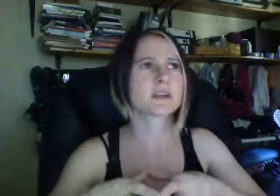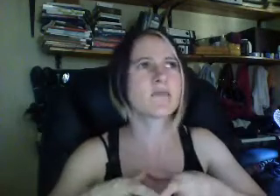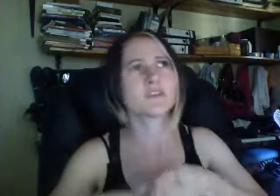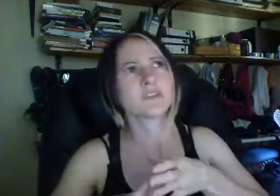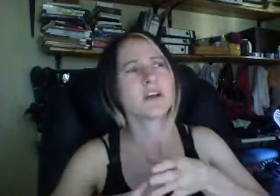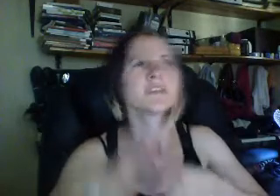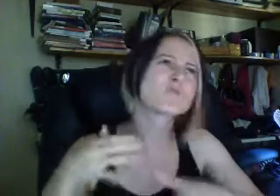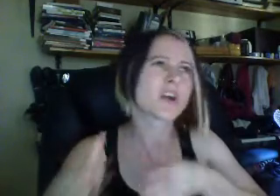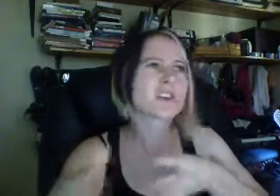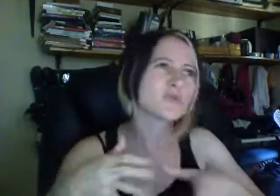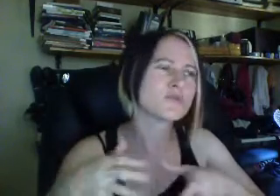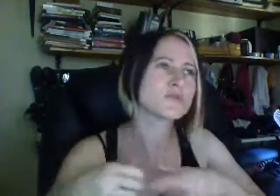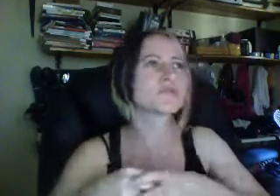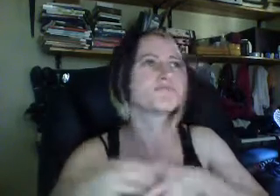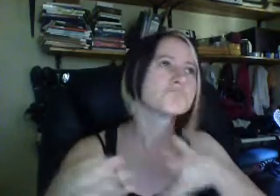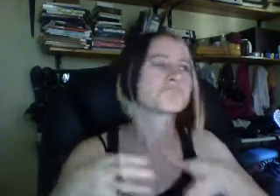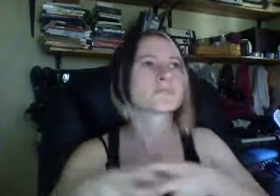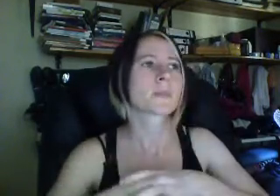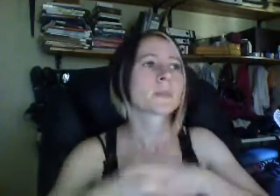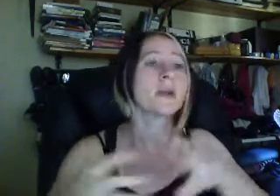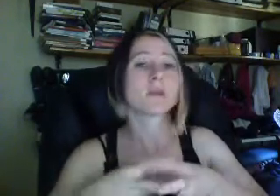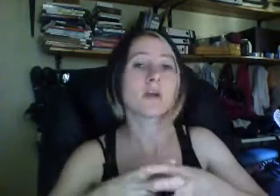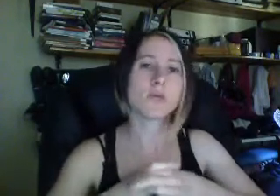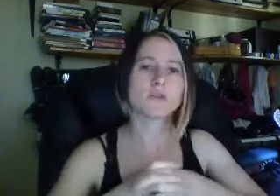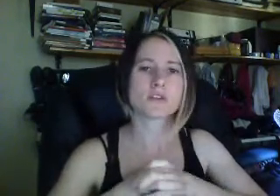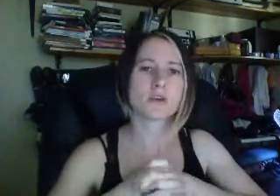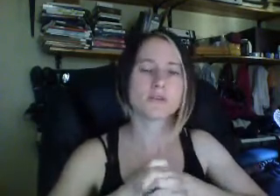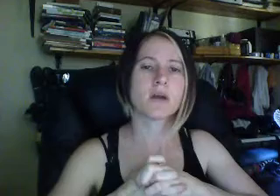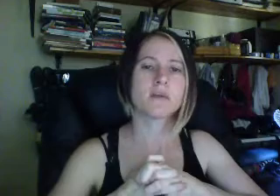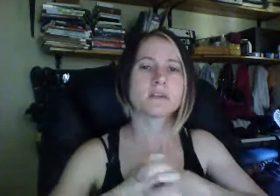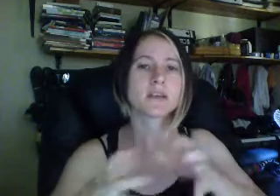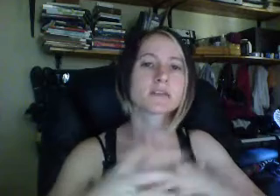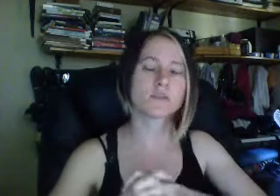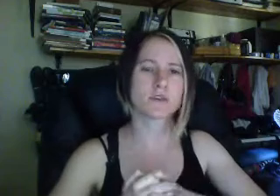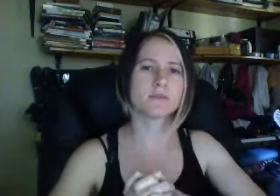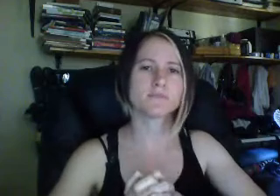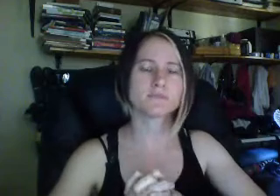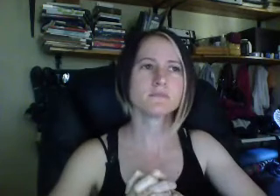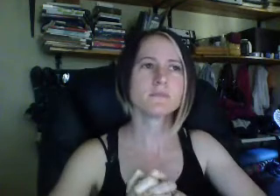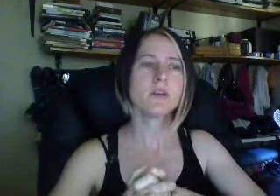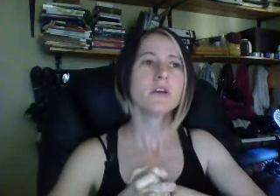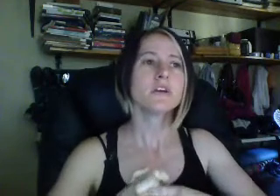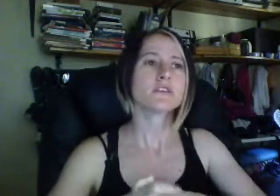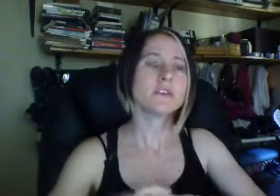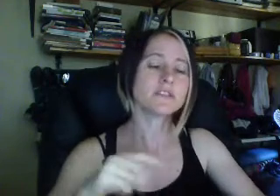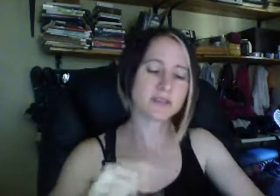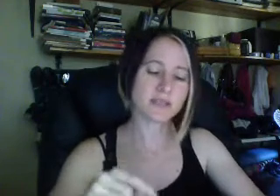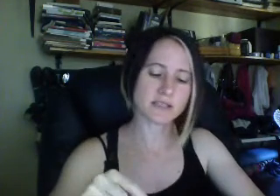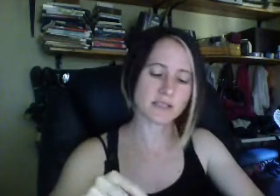discomfort and some drug use, they become a porn star, become a sex worker. So these are the things that